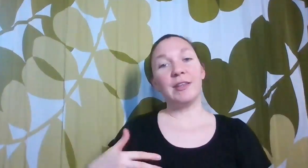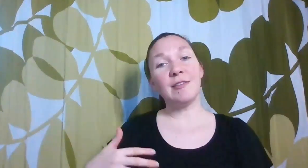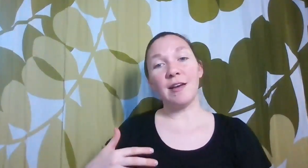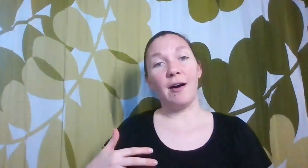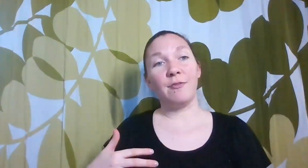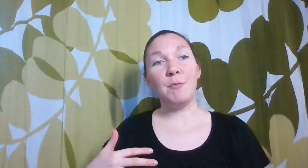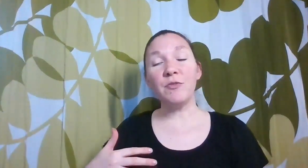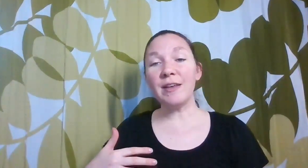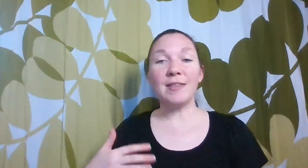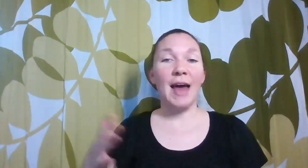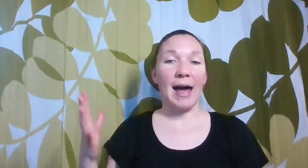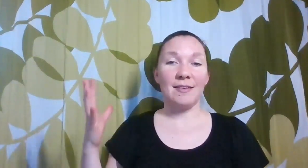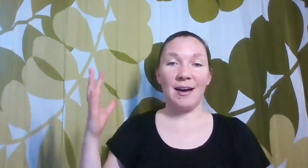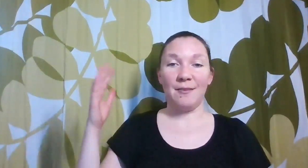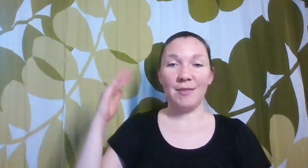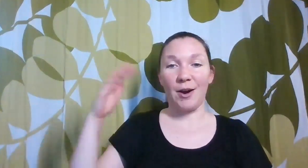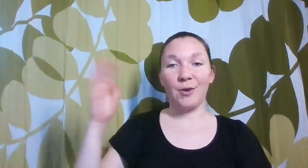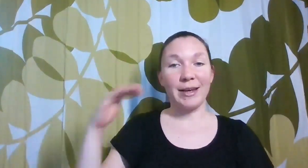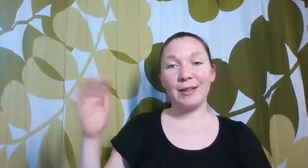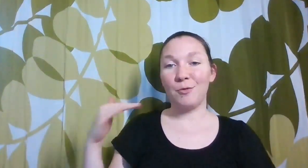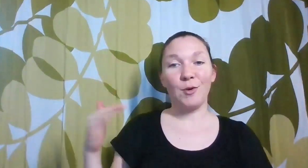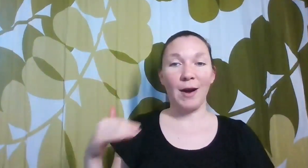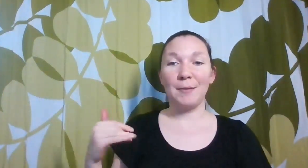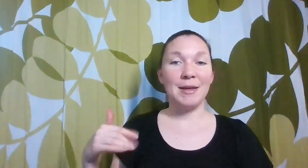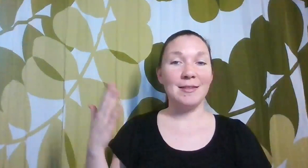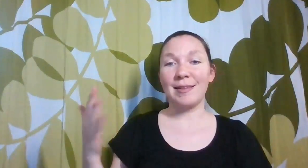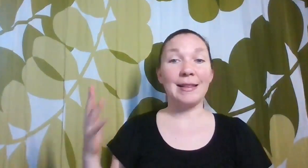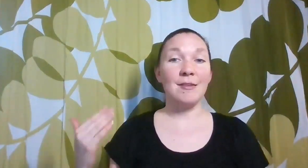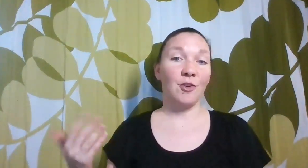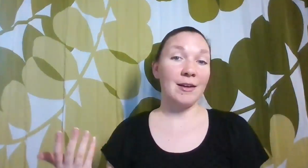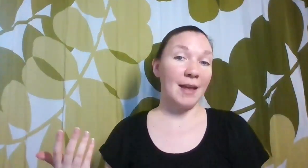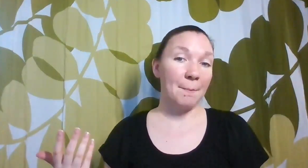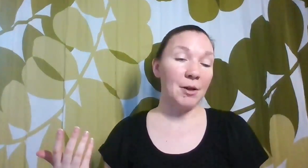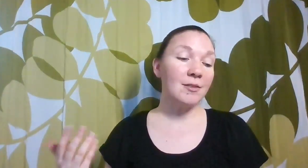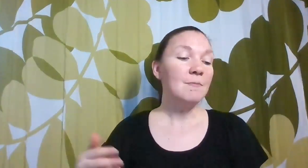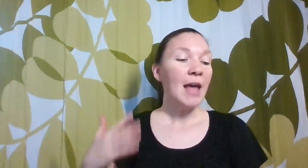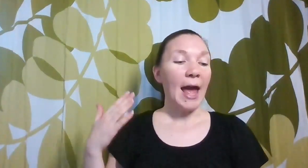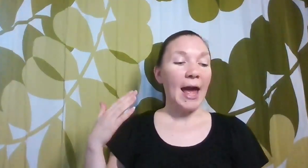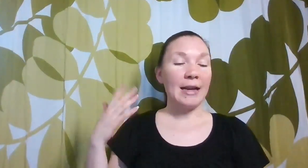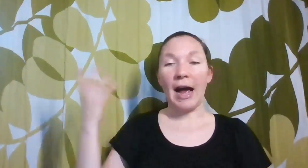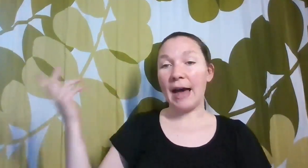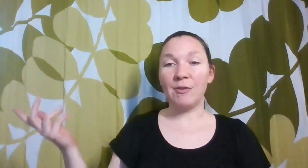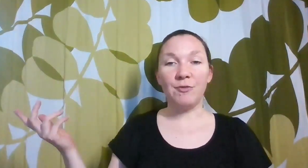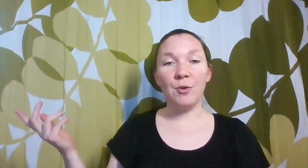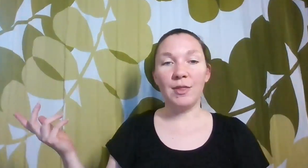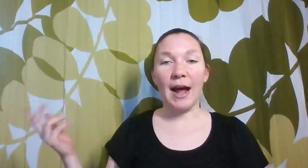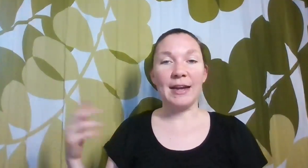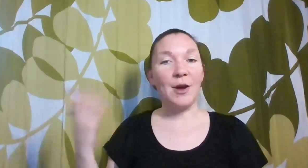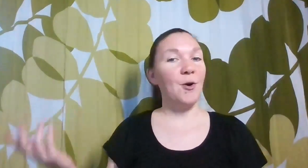a list of movies that our curriculum sort of recommends is like these are examples and I have a few that I know